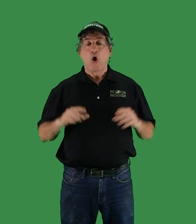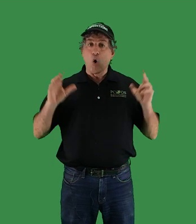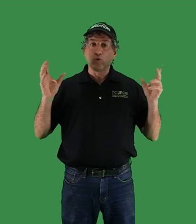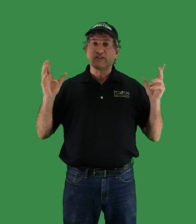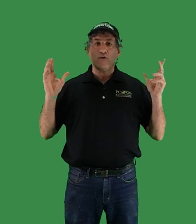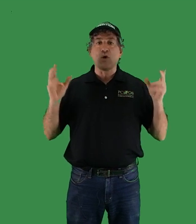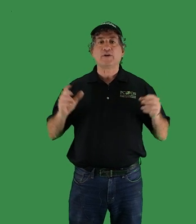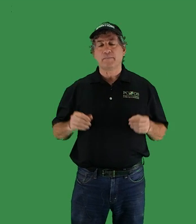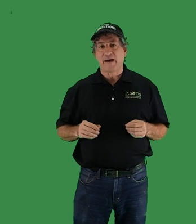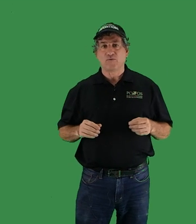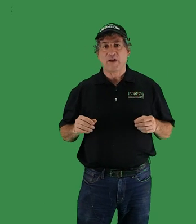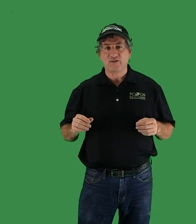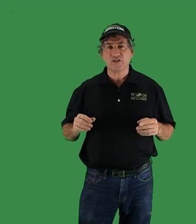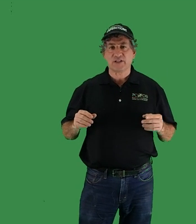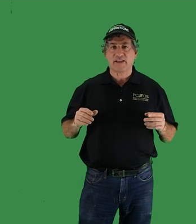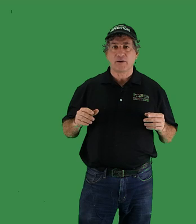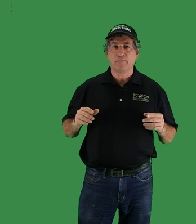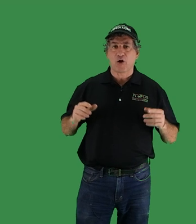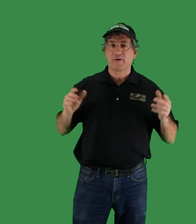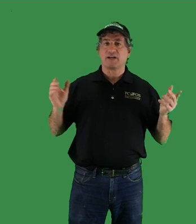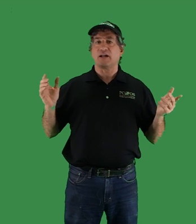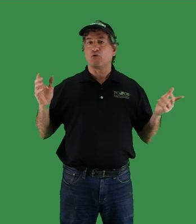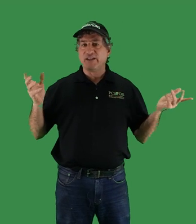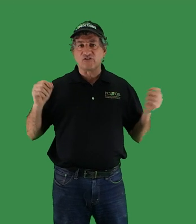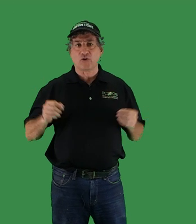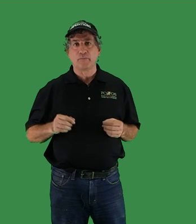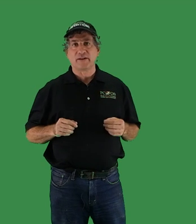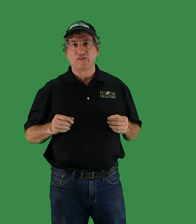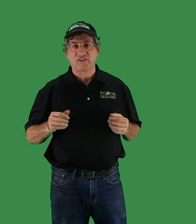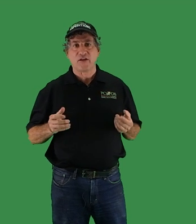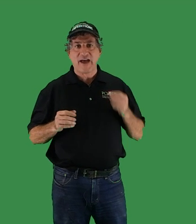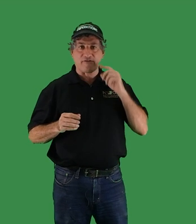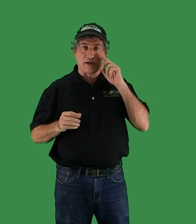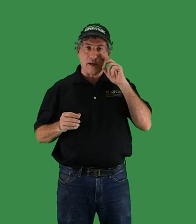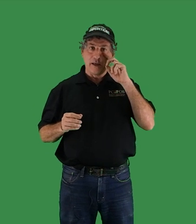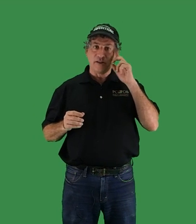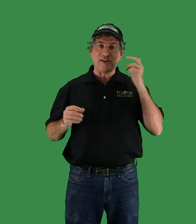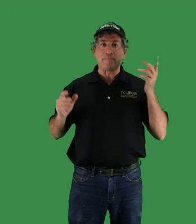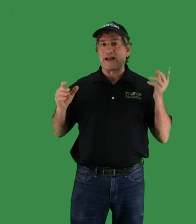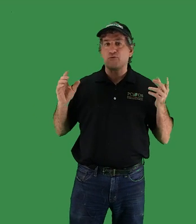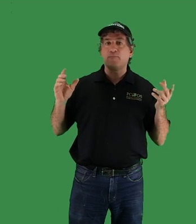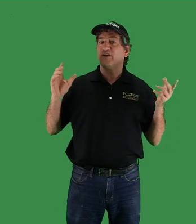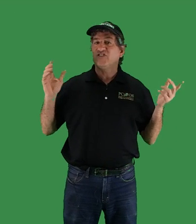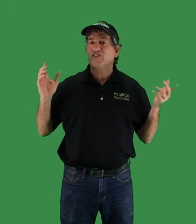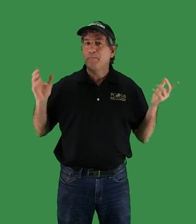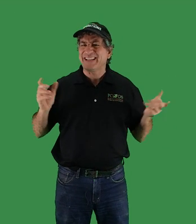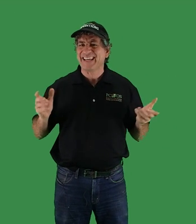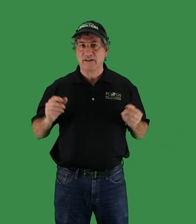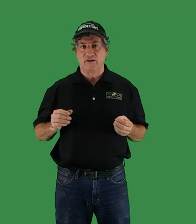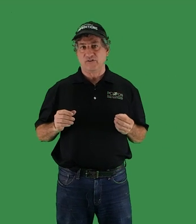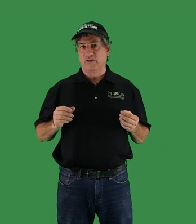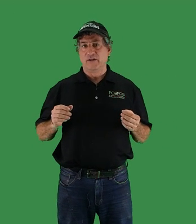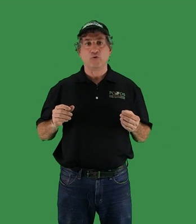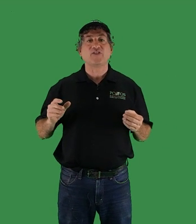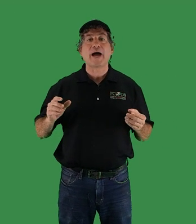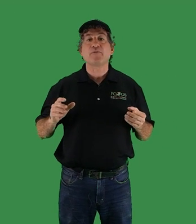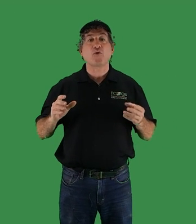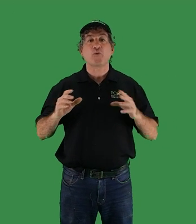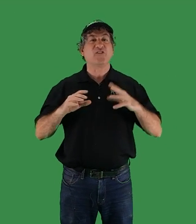Old eroded mountain ranges like the Barbaton-Greenstone Belt in South Africa date back 3.6 billion years, to a time before there was